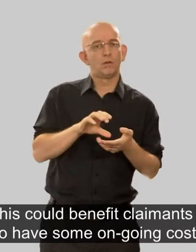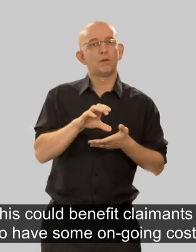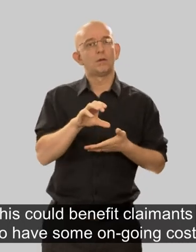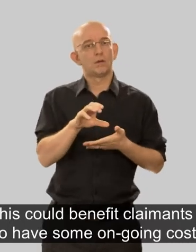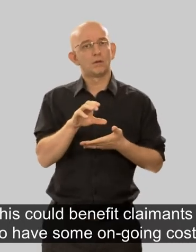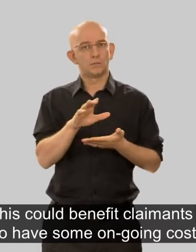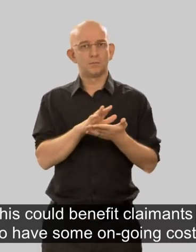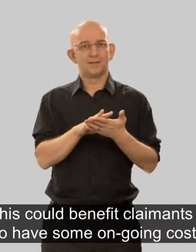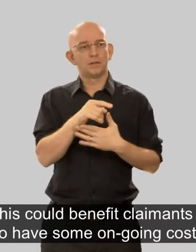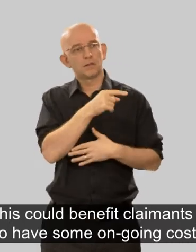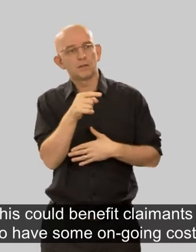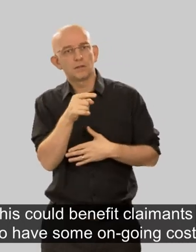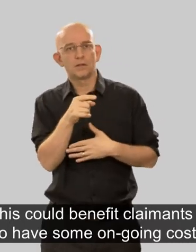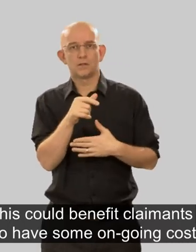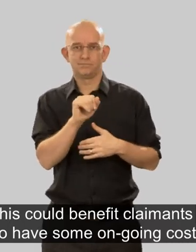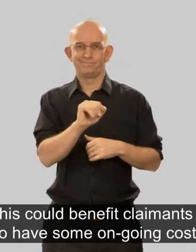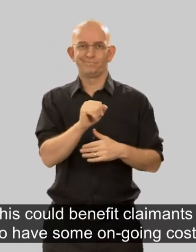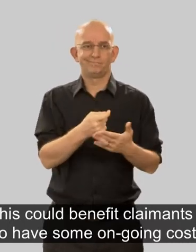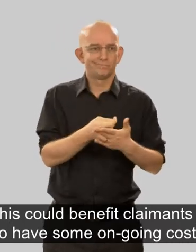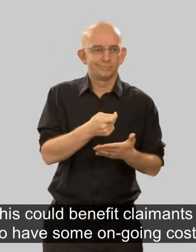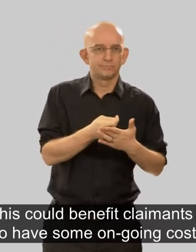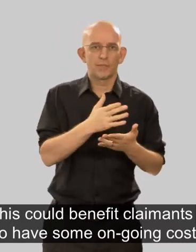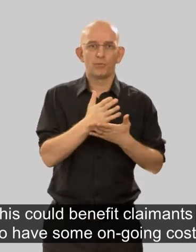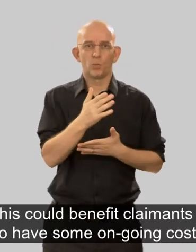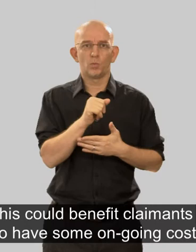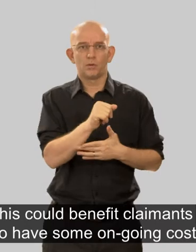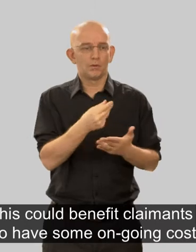this could benefit claimants who have some ongoing costs